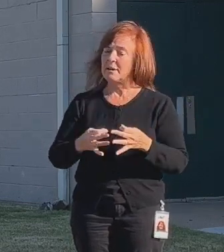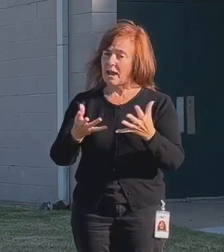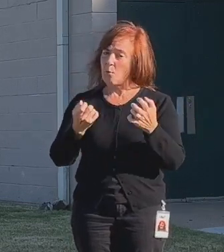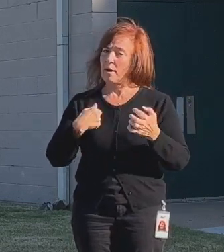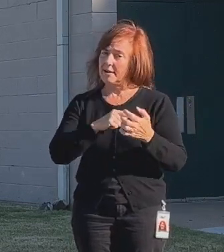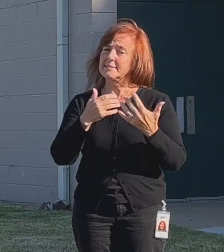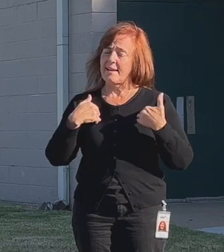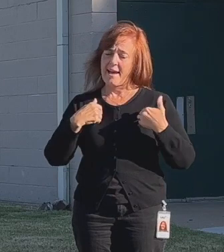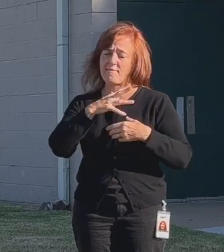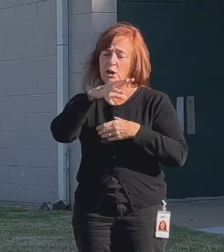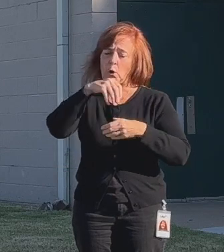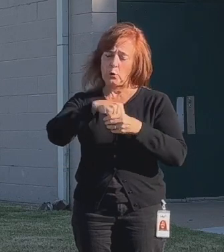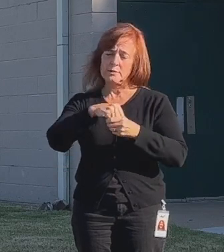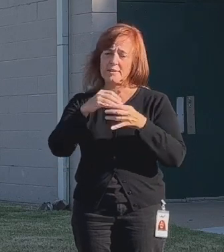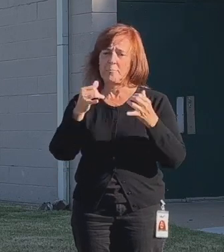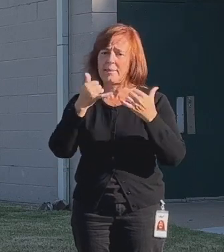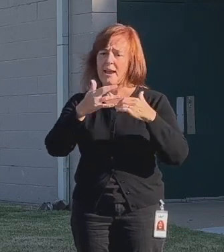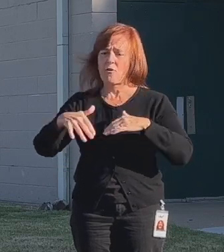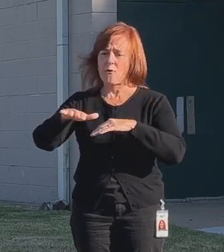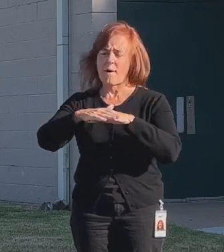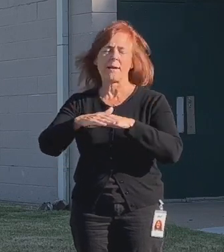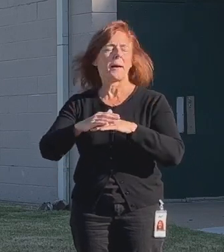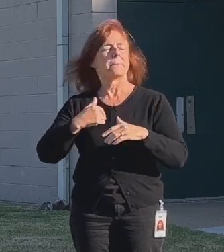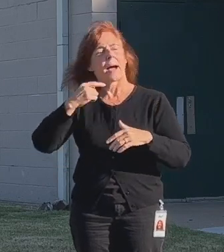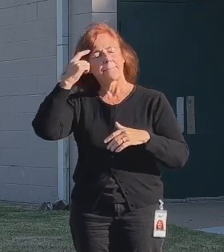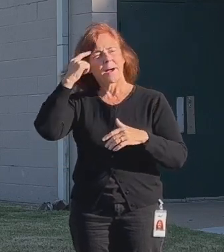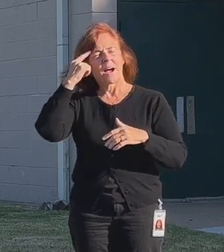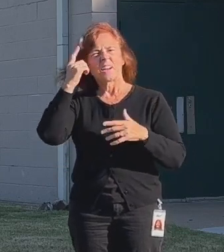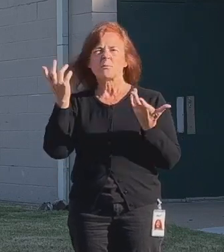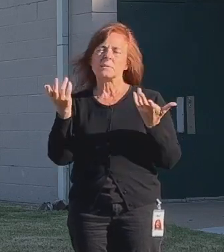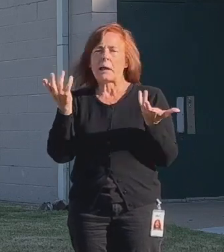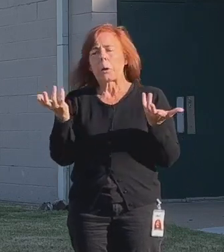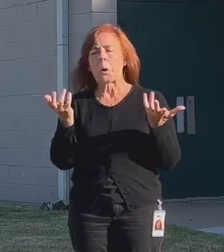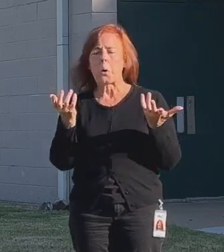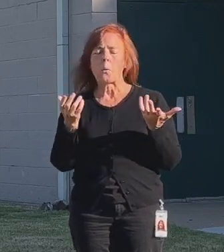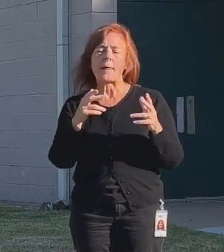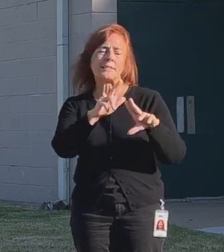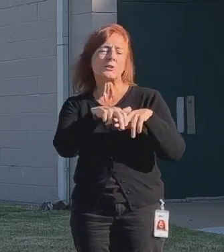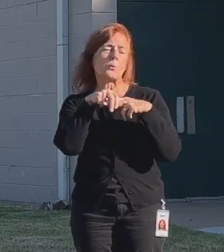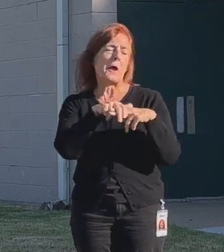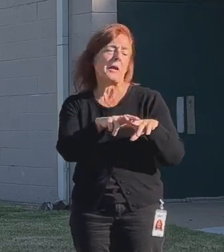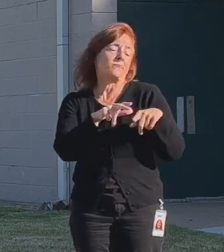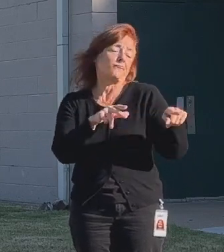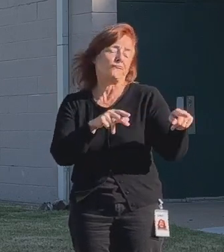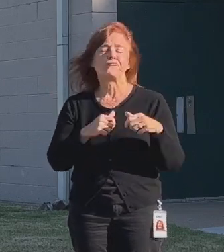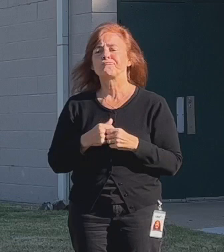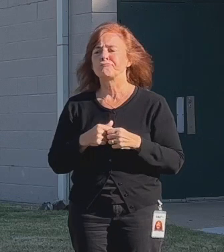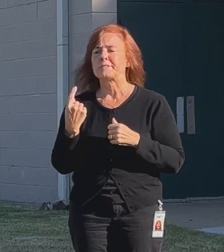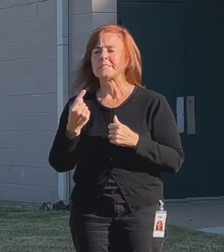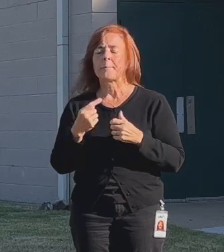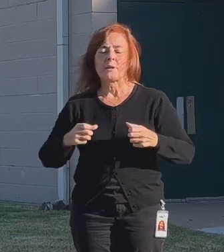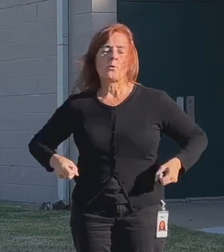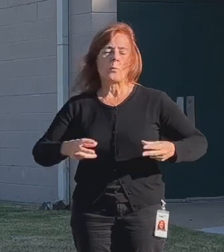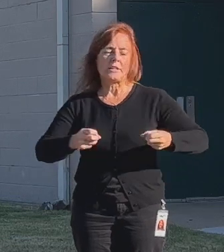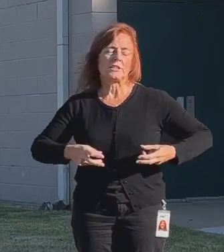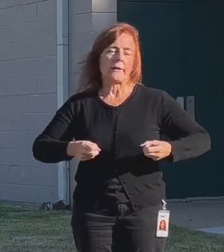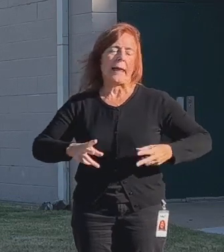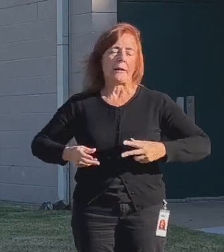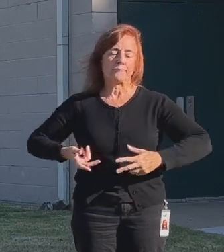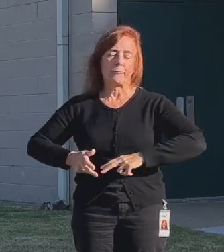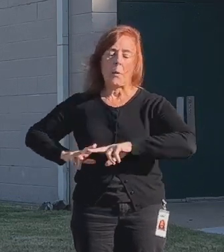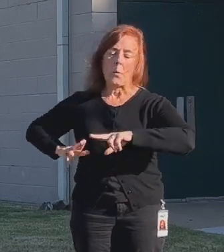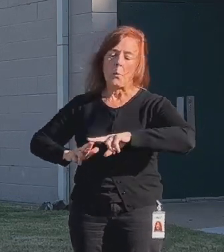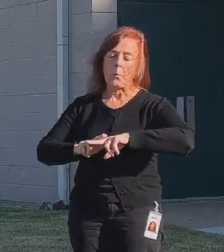wanted us to have an inclusive playground. In my mind, that was something like, oh, that swing over there that somebody in a wheelchair user can